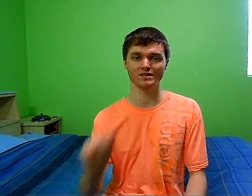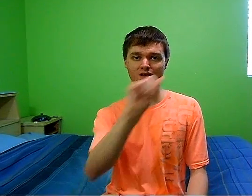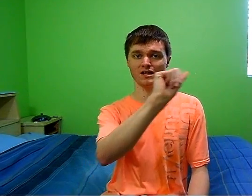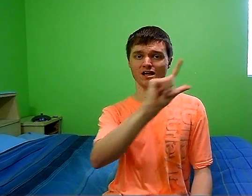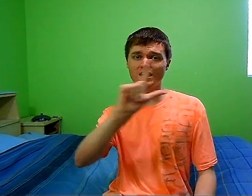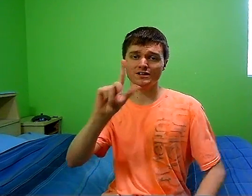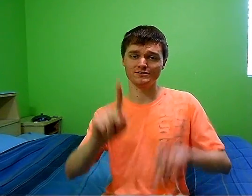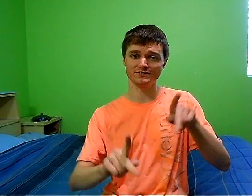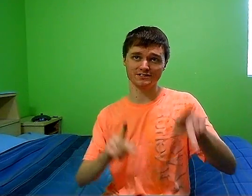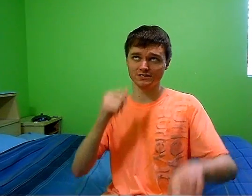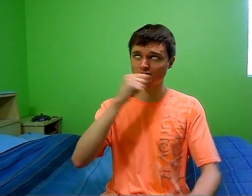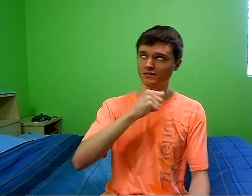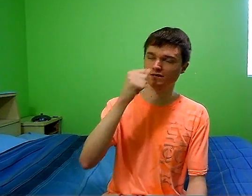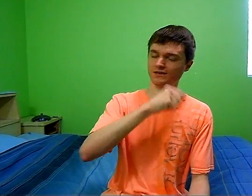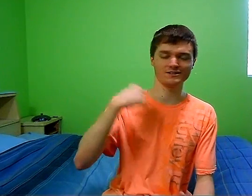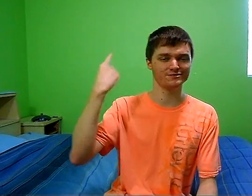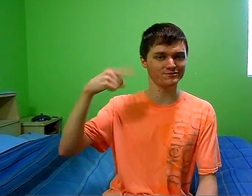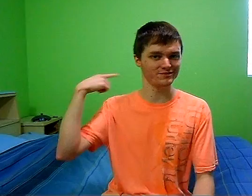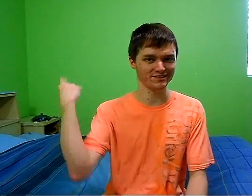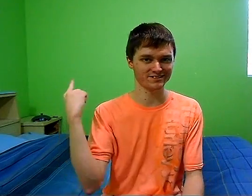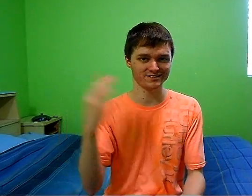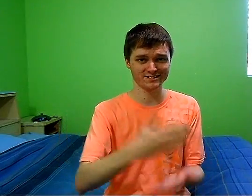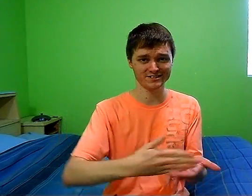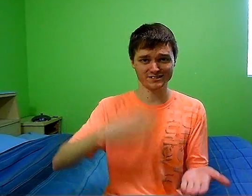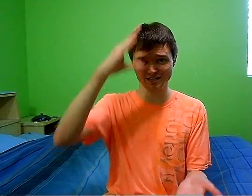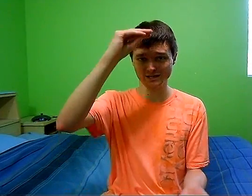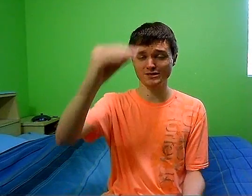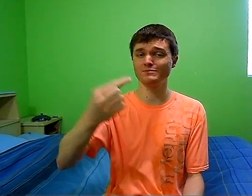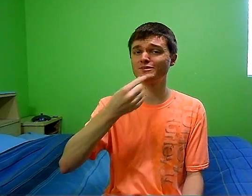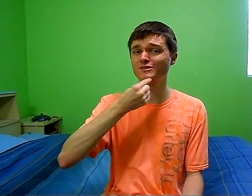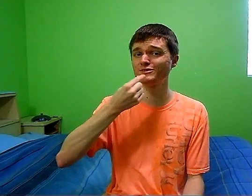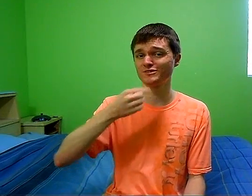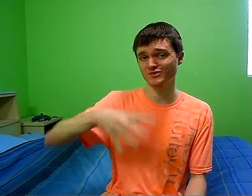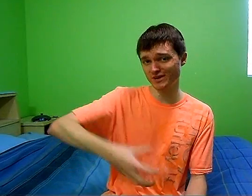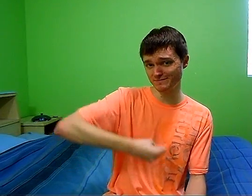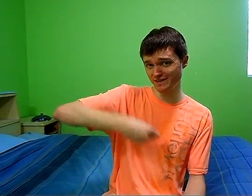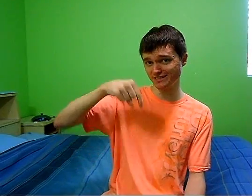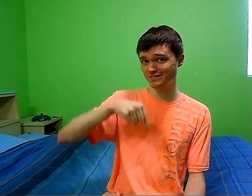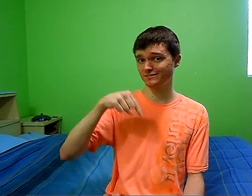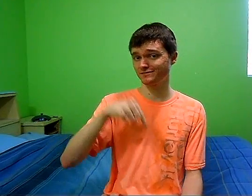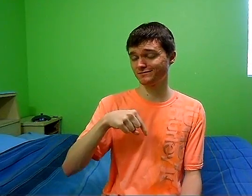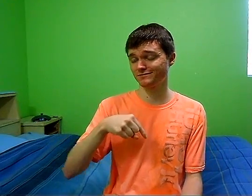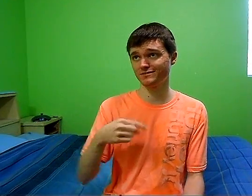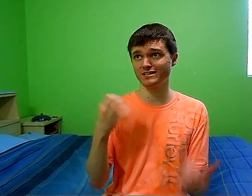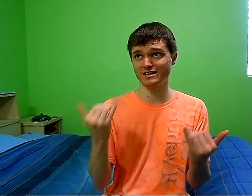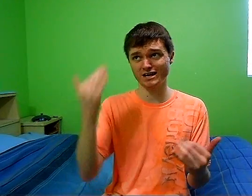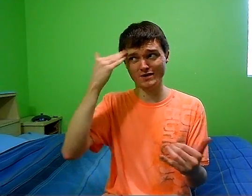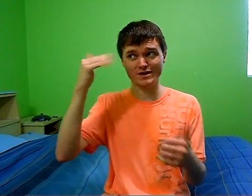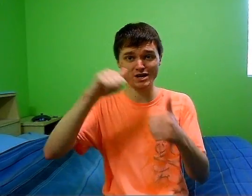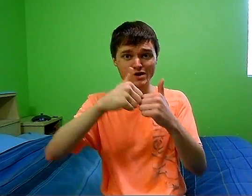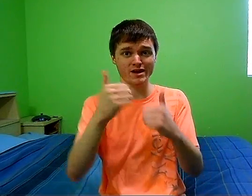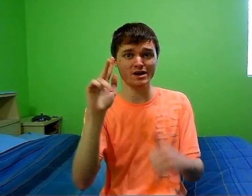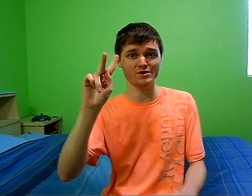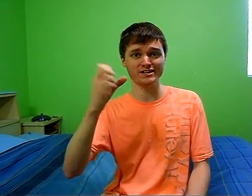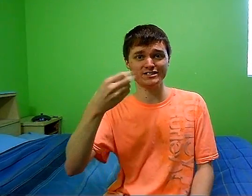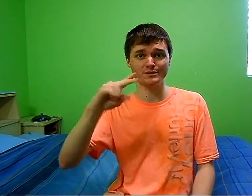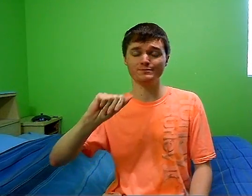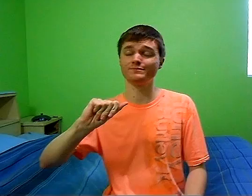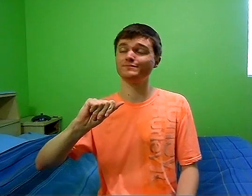Everybody getting kinda crunk I think some dude just grabbed my junk And now I know how Kesha must